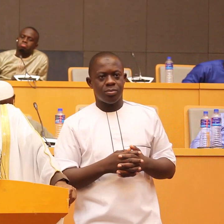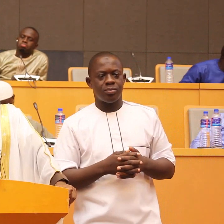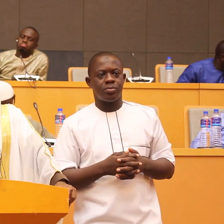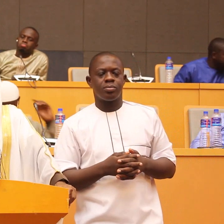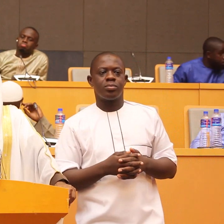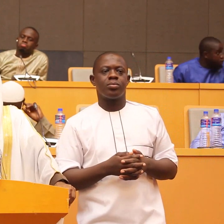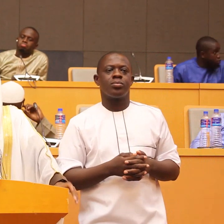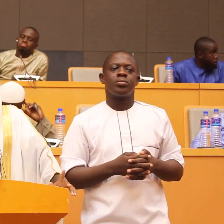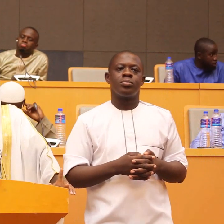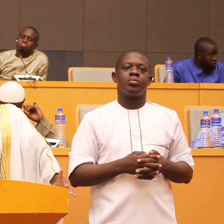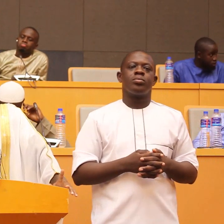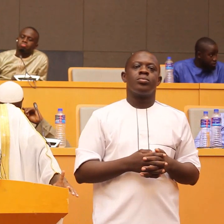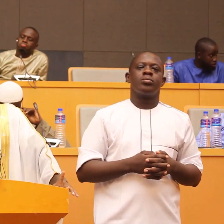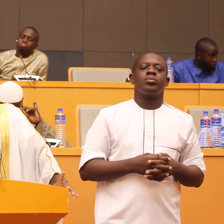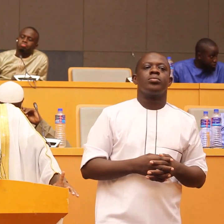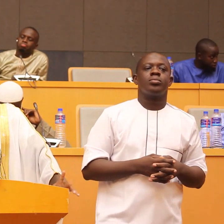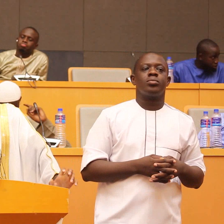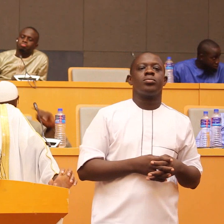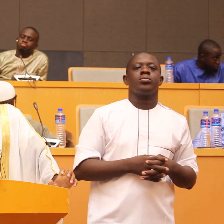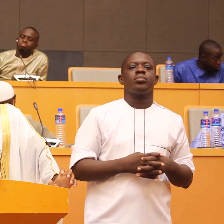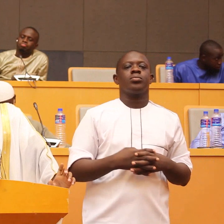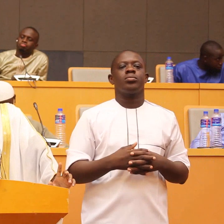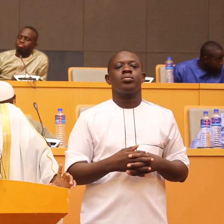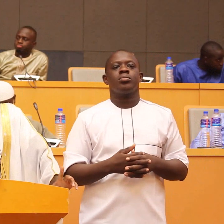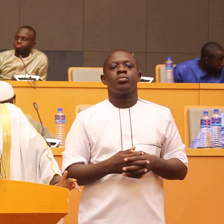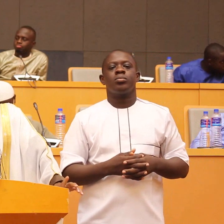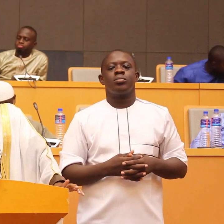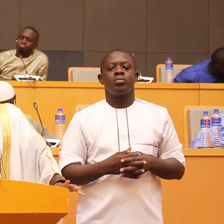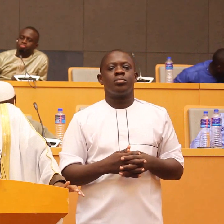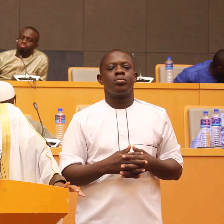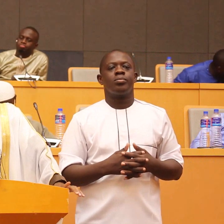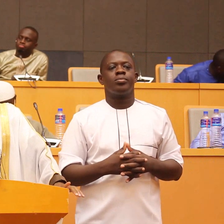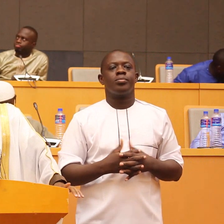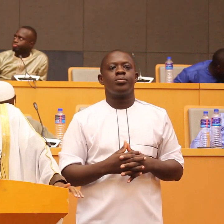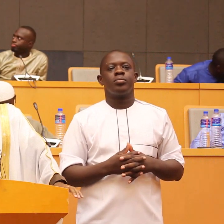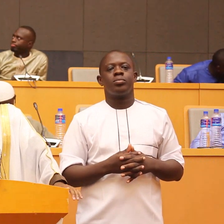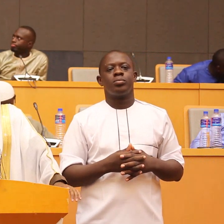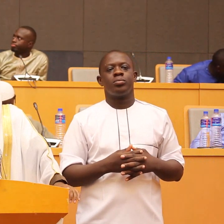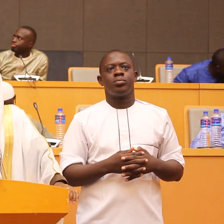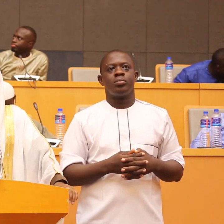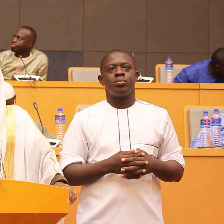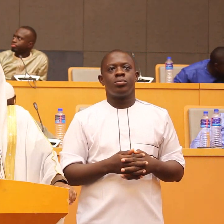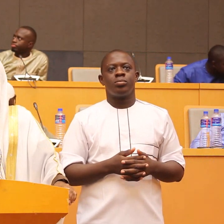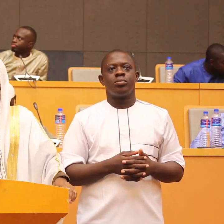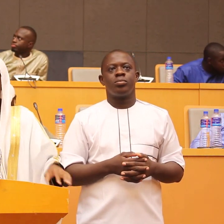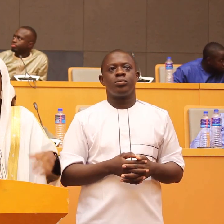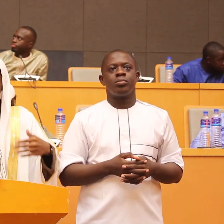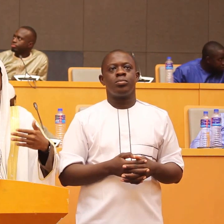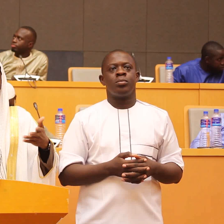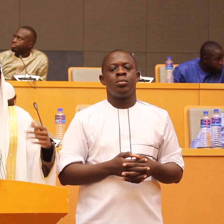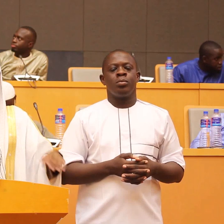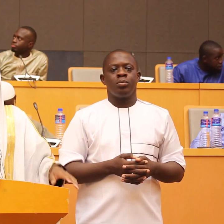lam yu katilukum fi ddeen walam yukhrujukum min ziyarikum